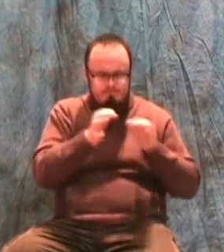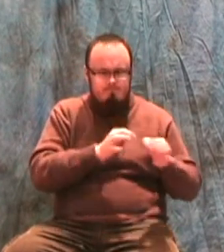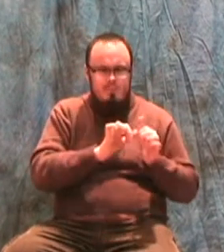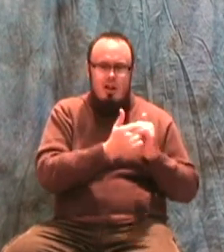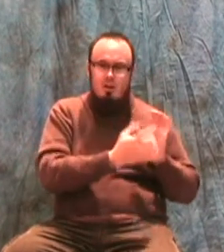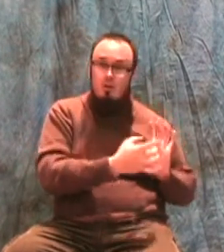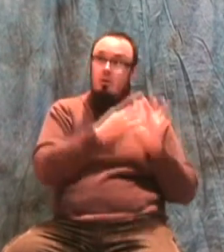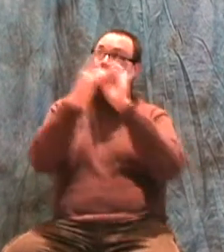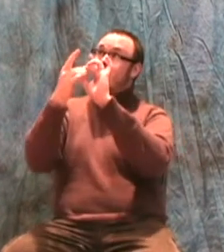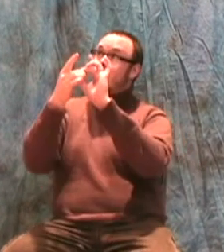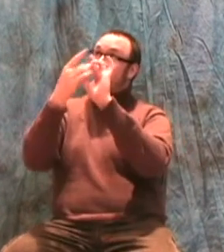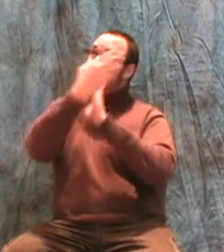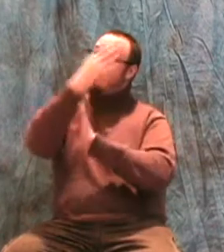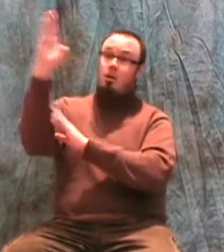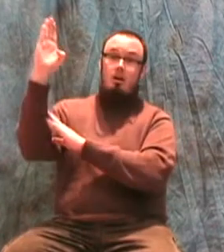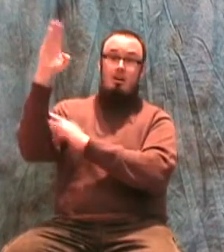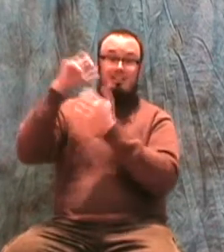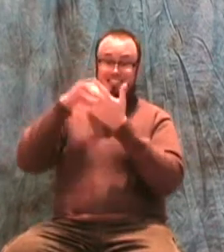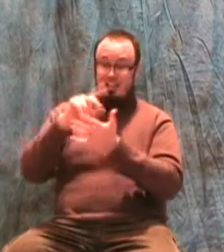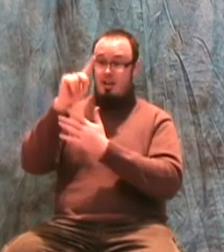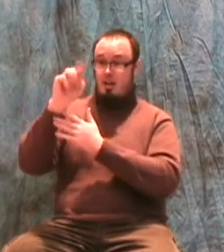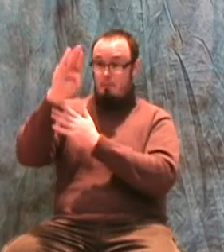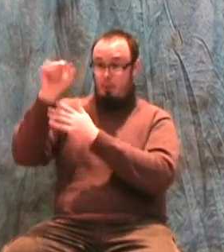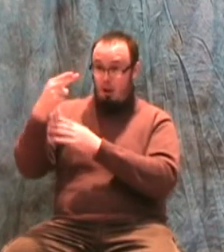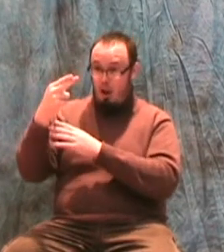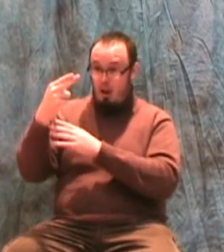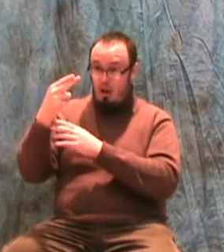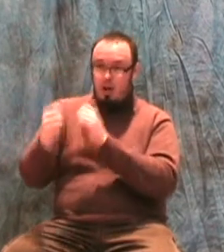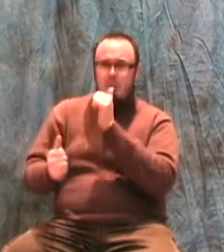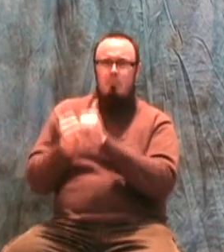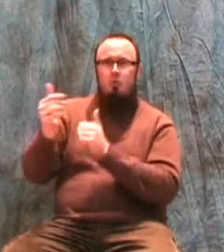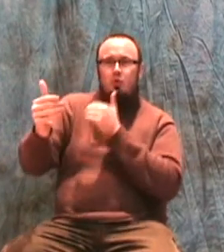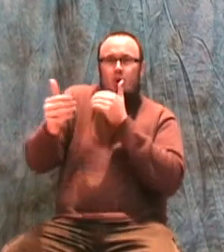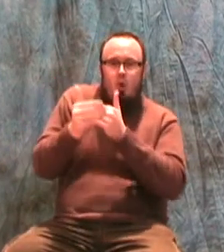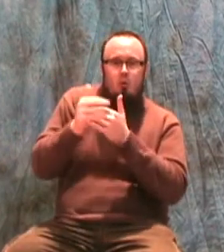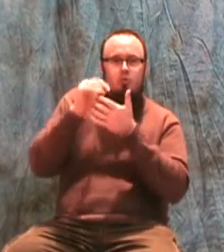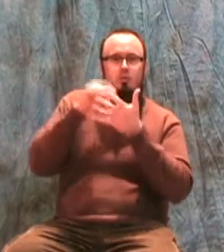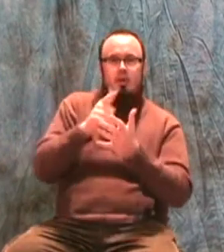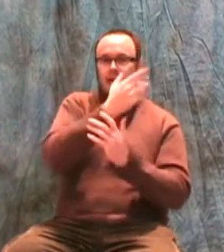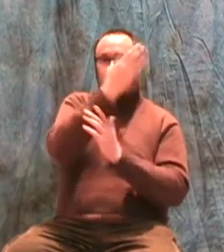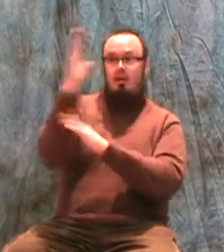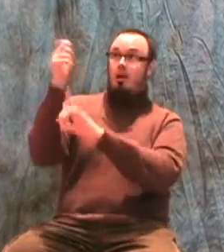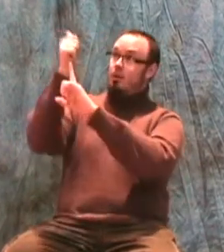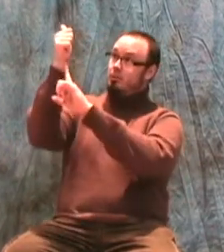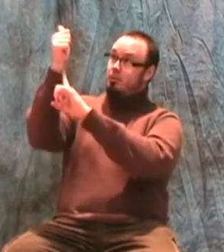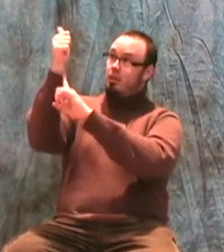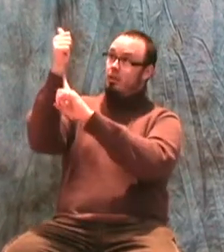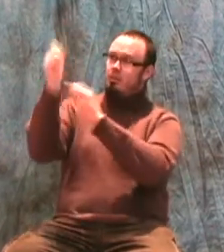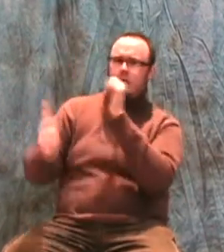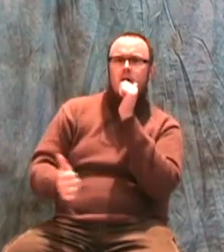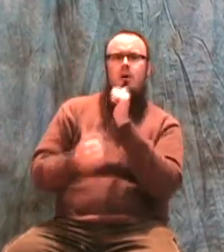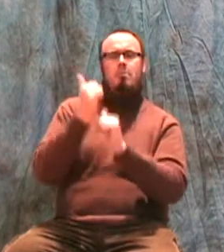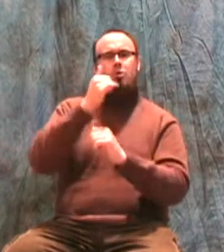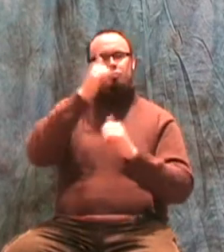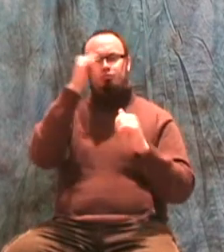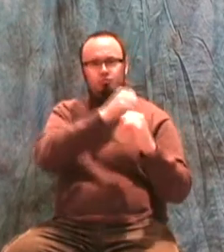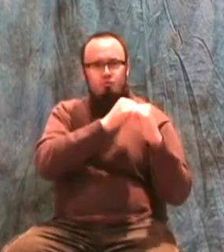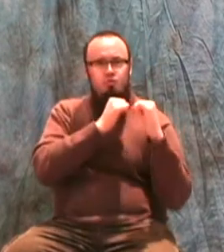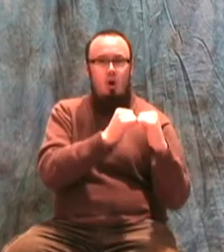The study of Kabbalah which is the closest thing to studying God himself is the most potent and holy aspect